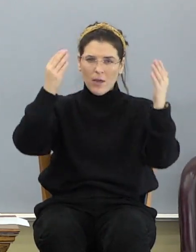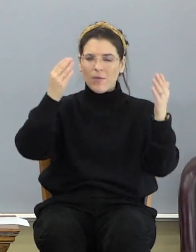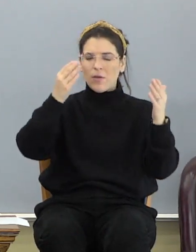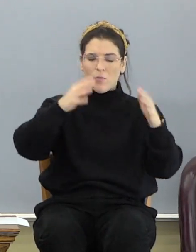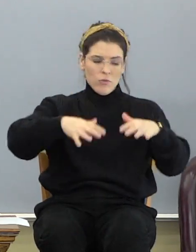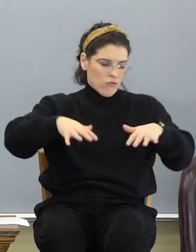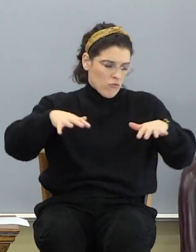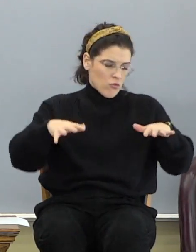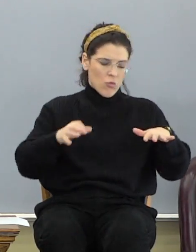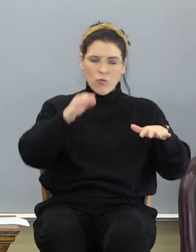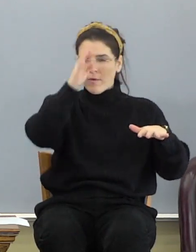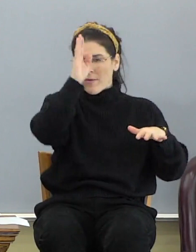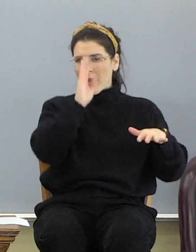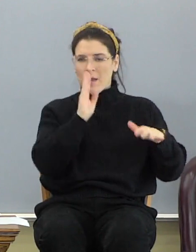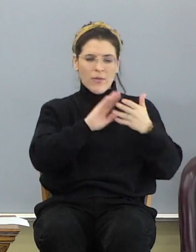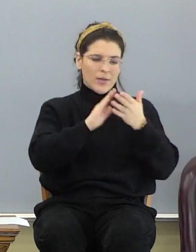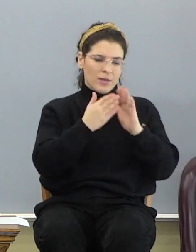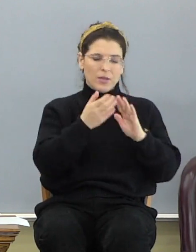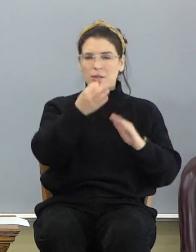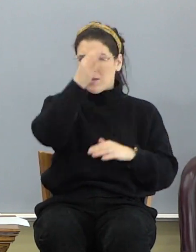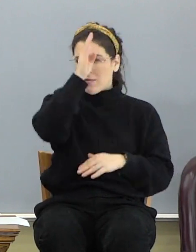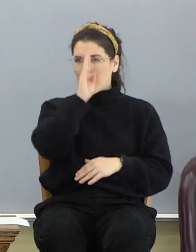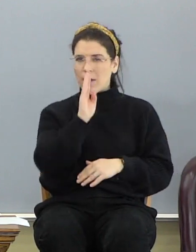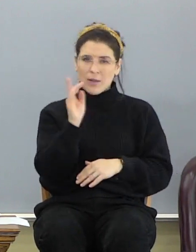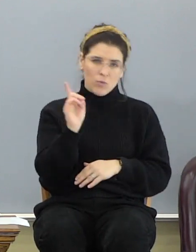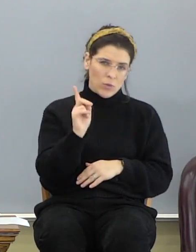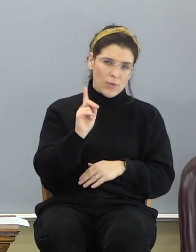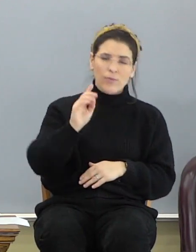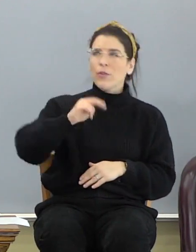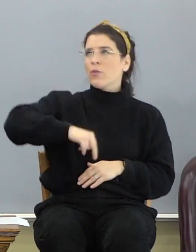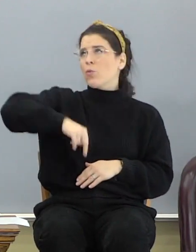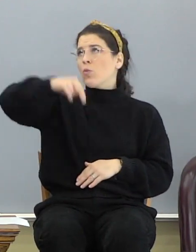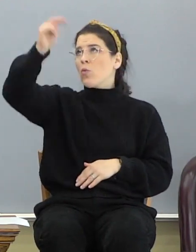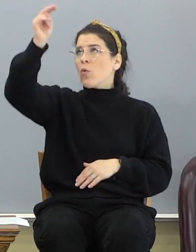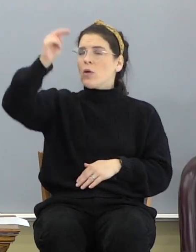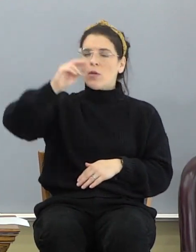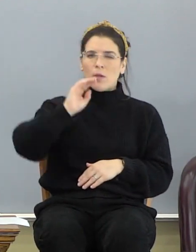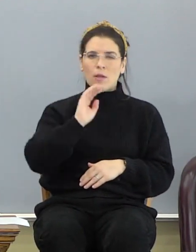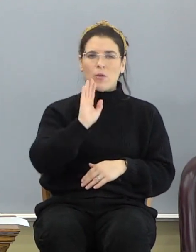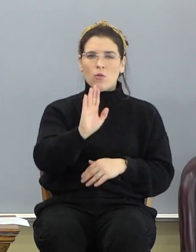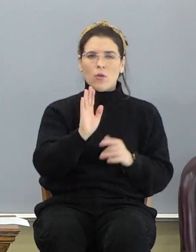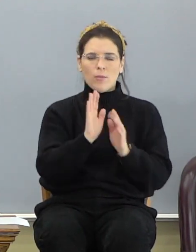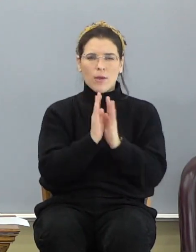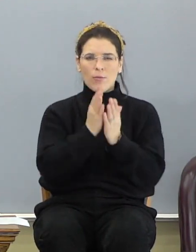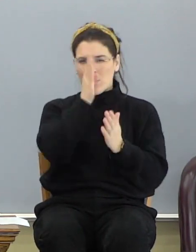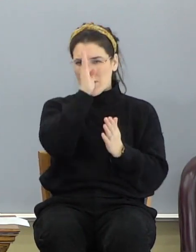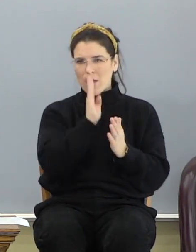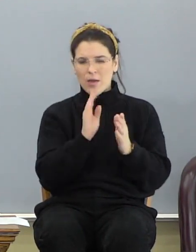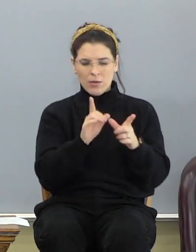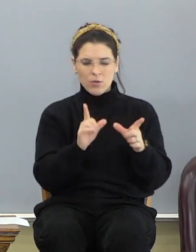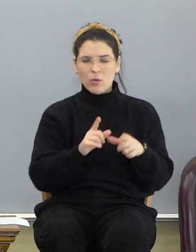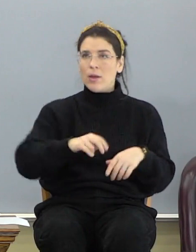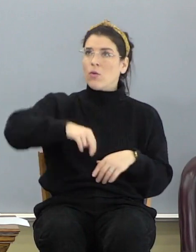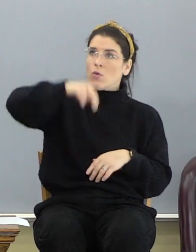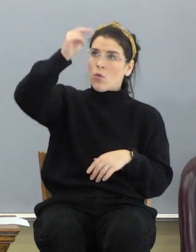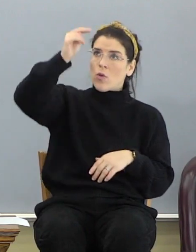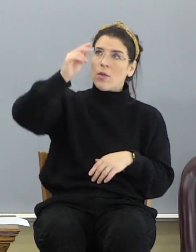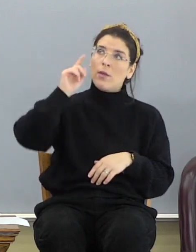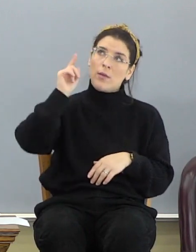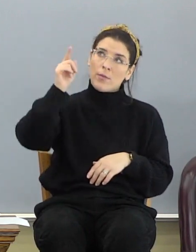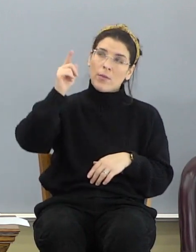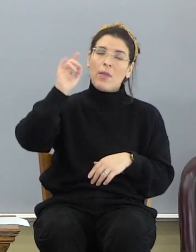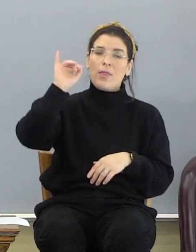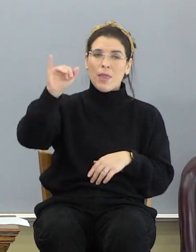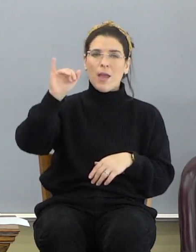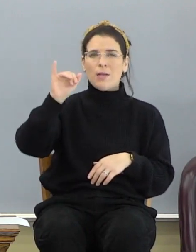where the throne of God is, where the city of God is, is in the north. In your Bible, God is located north. Find out where north is and point there.